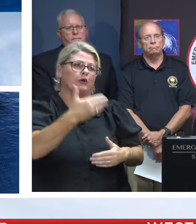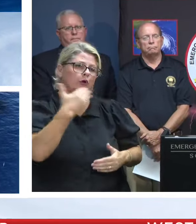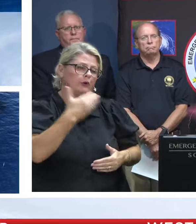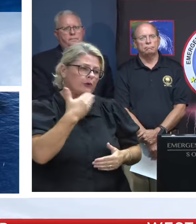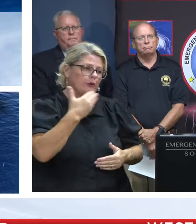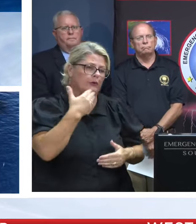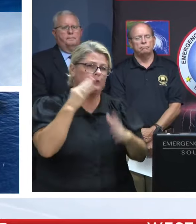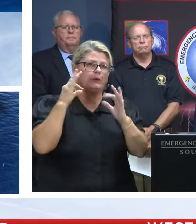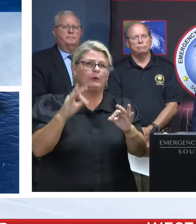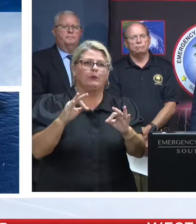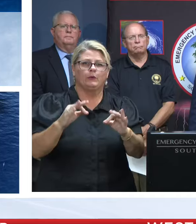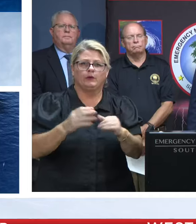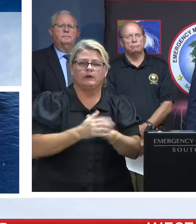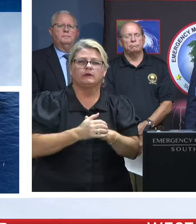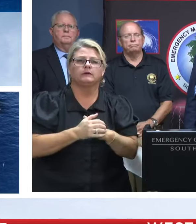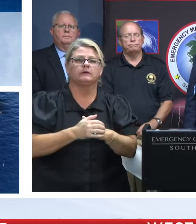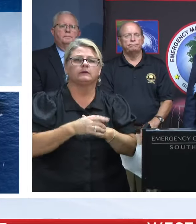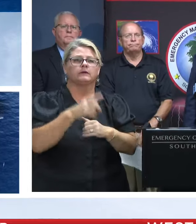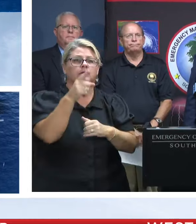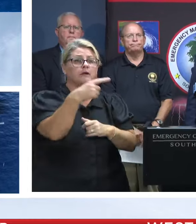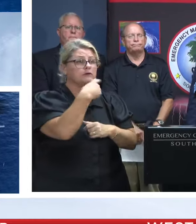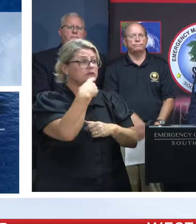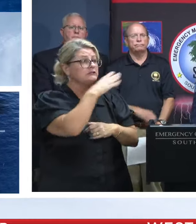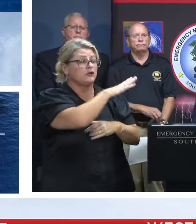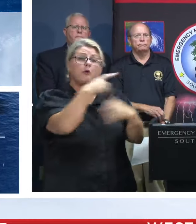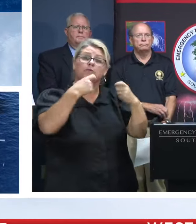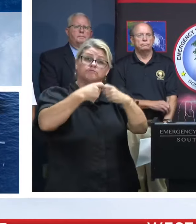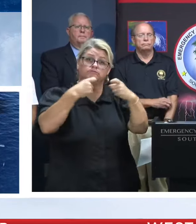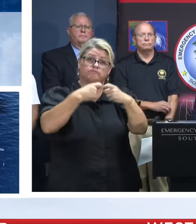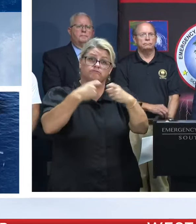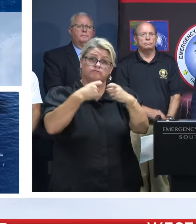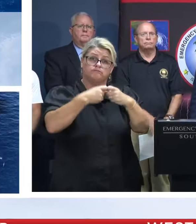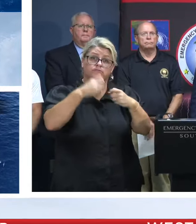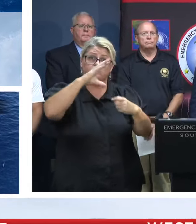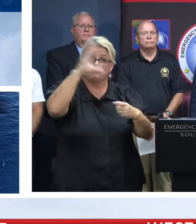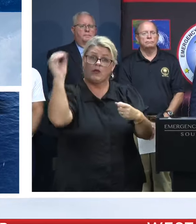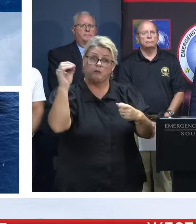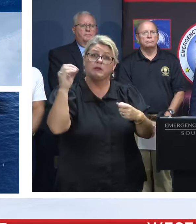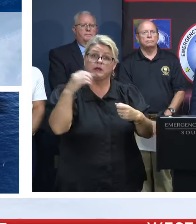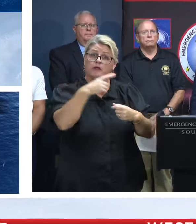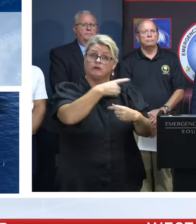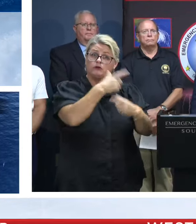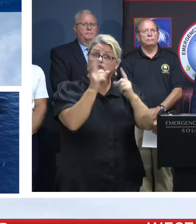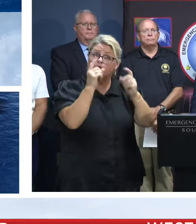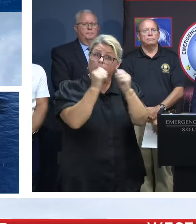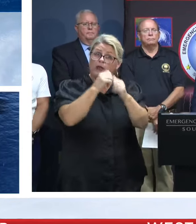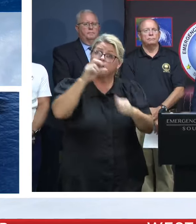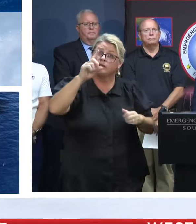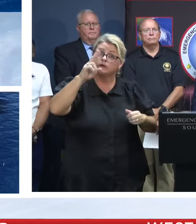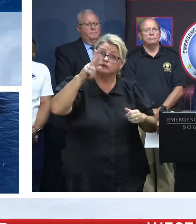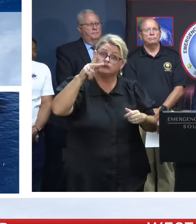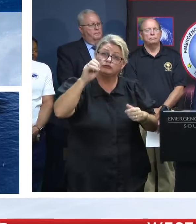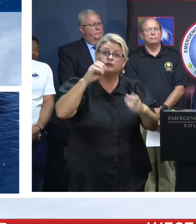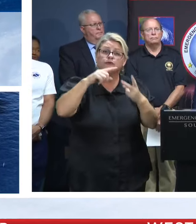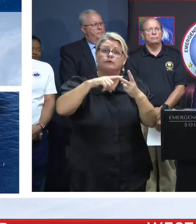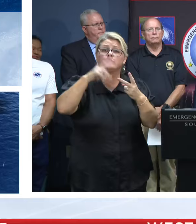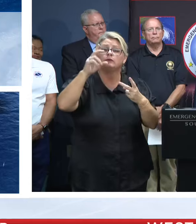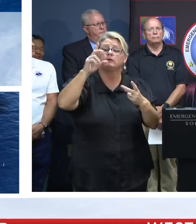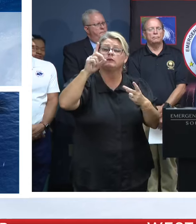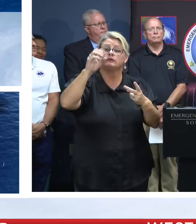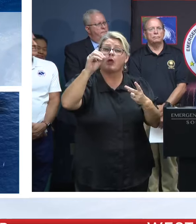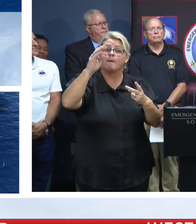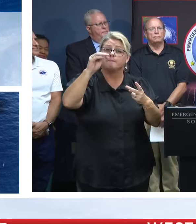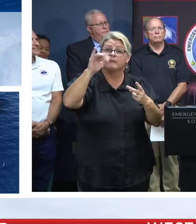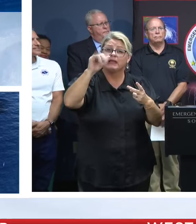Governor, as far as your confidence in the power grid and our local utility companies, have you spoken with anyone from Duke or Dominion or the other companies about